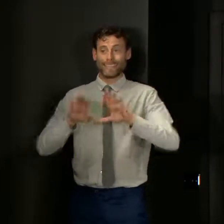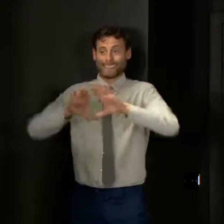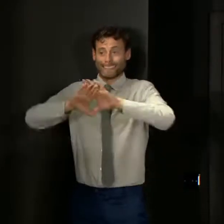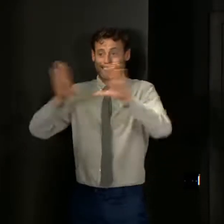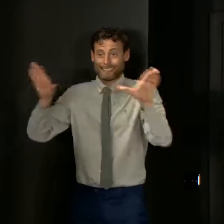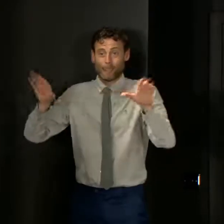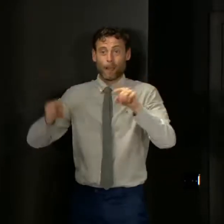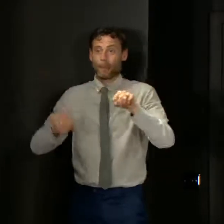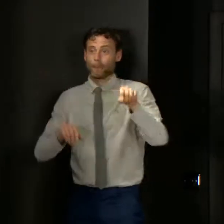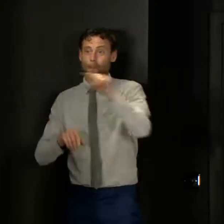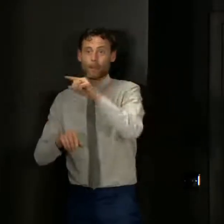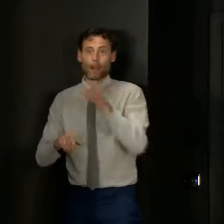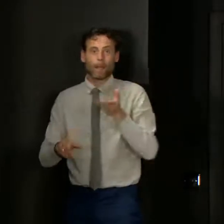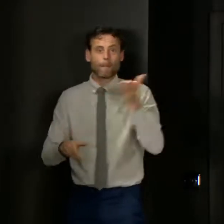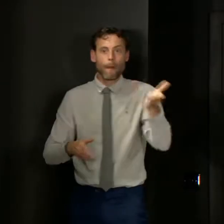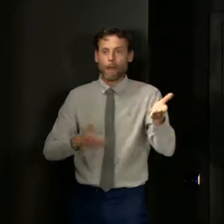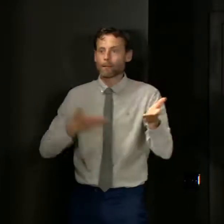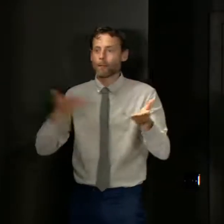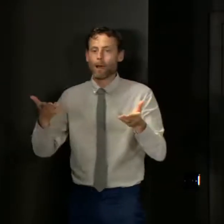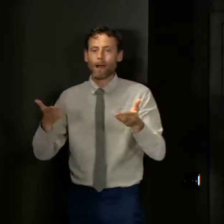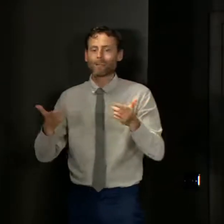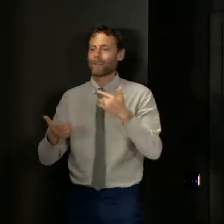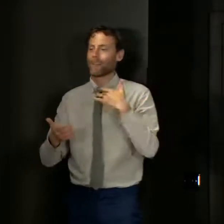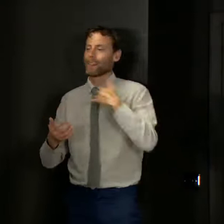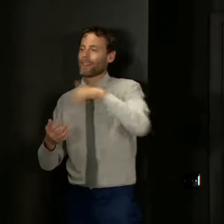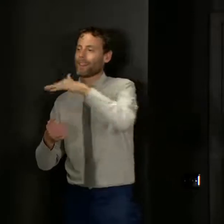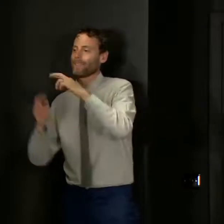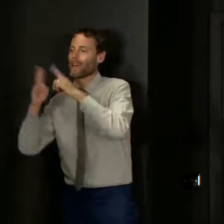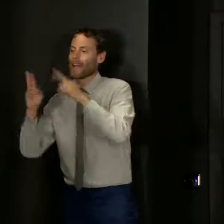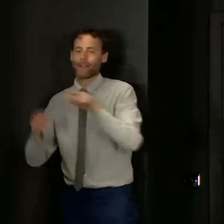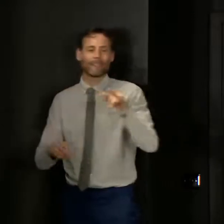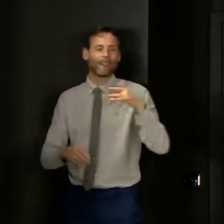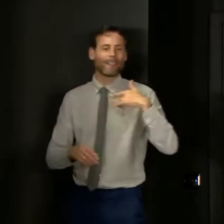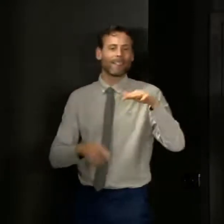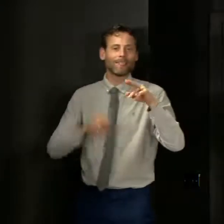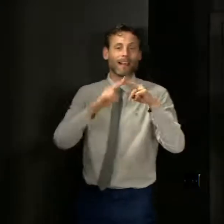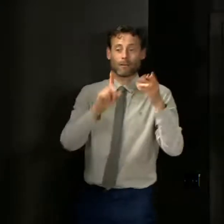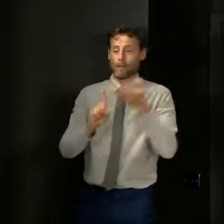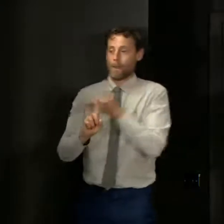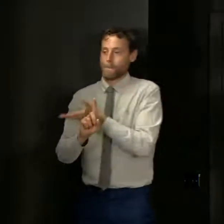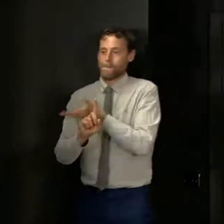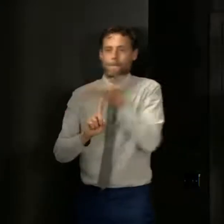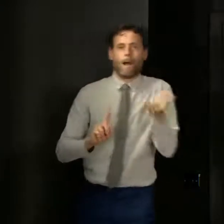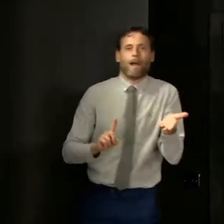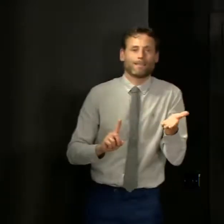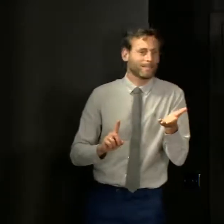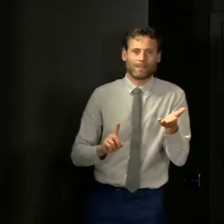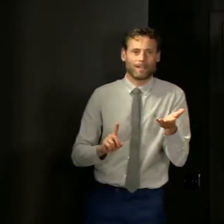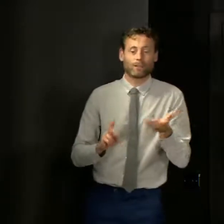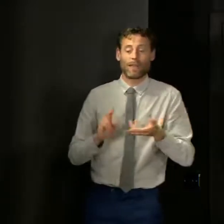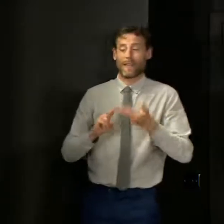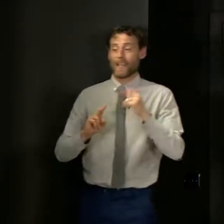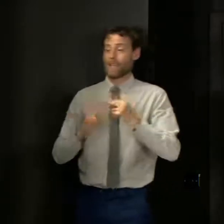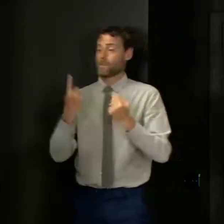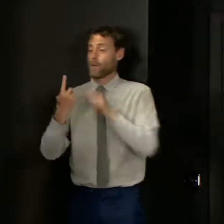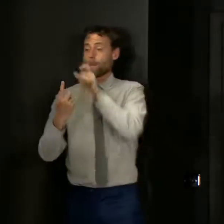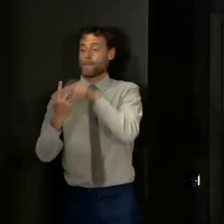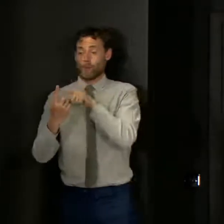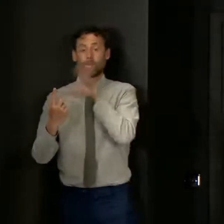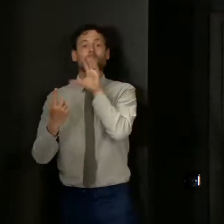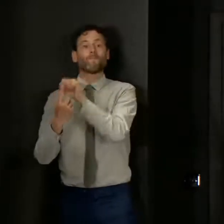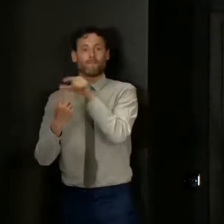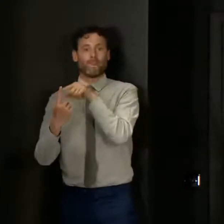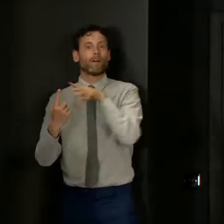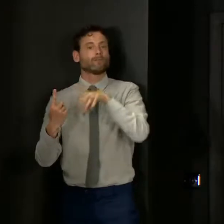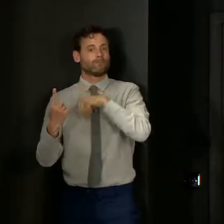households. So, again, if there is the potential for someone who has tested positive, they